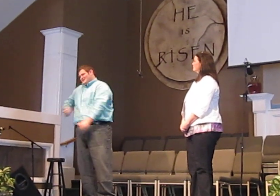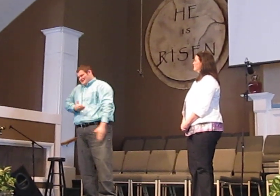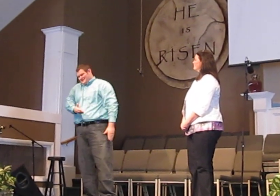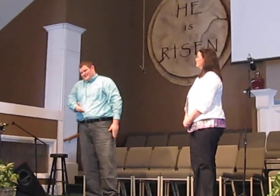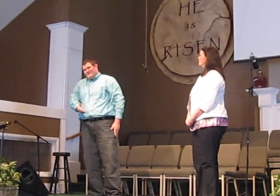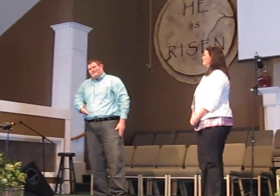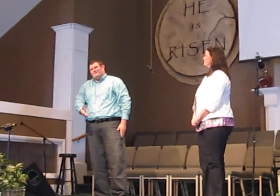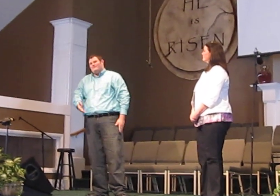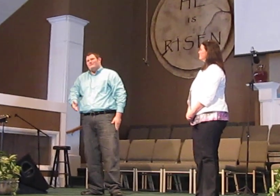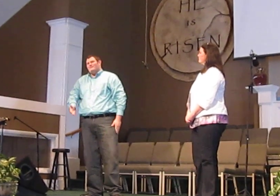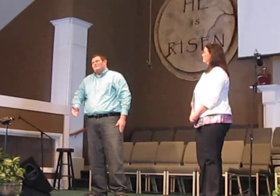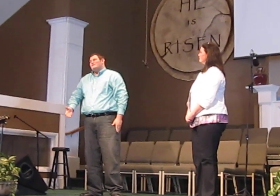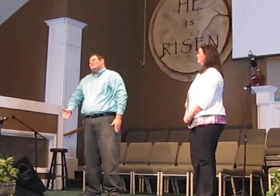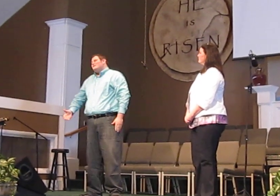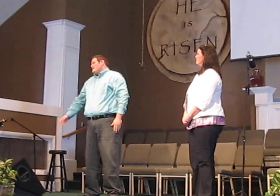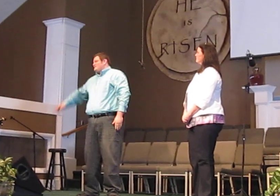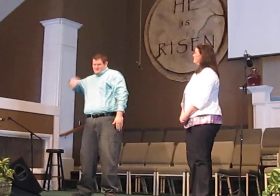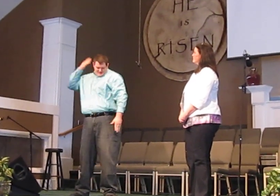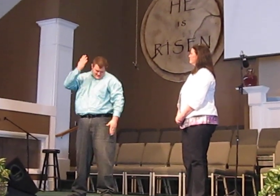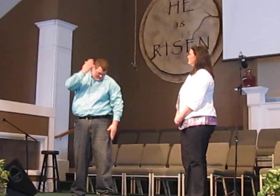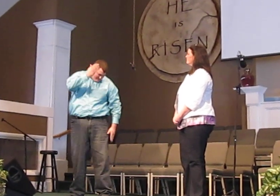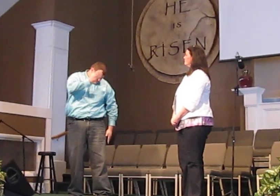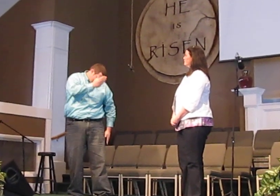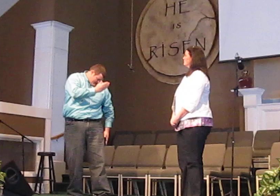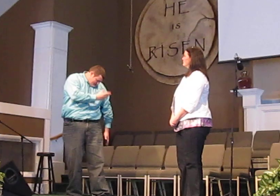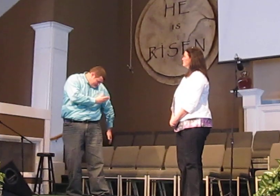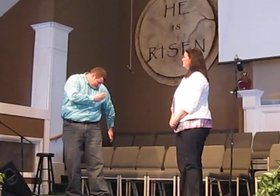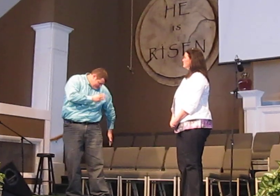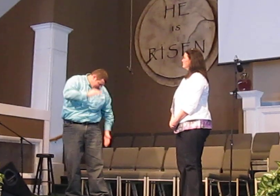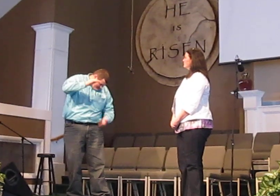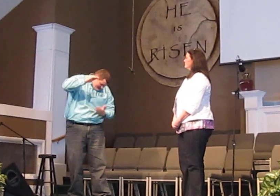him Turned His back on His son